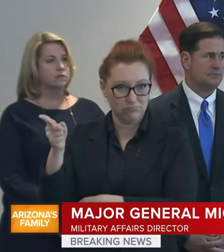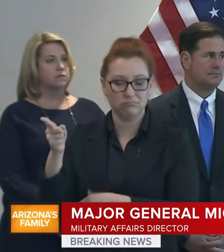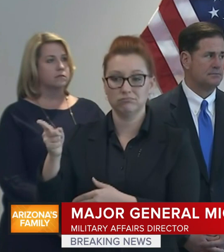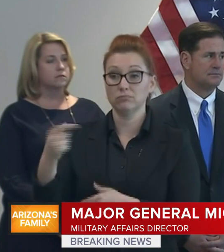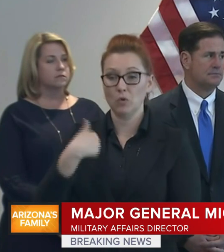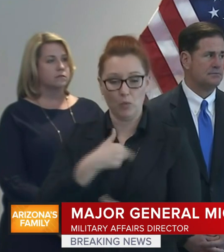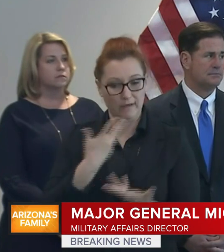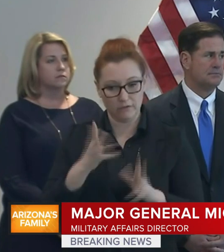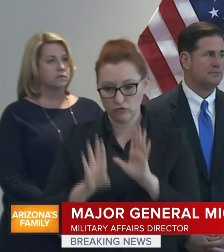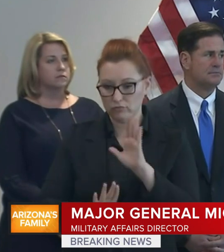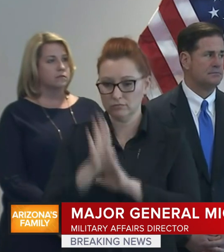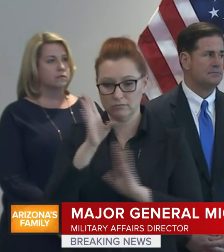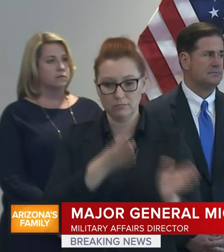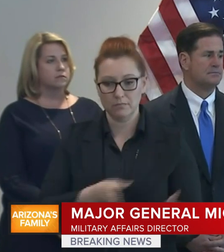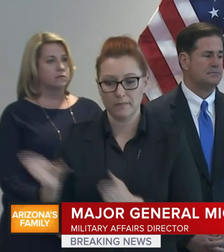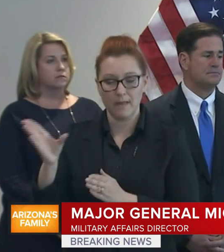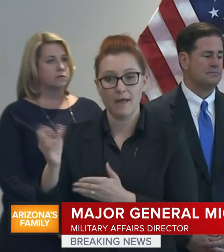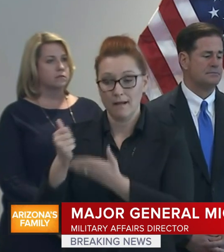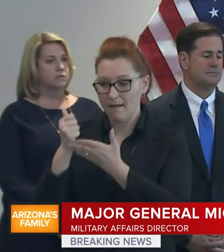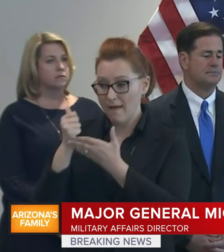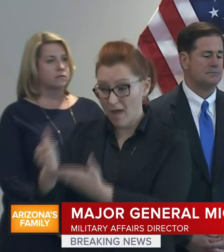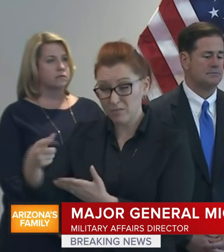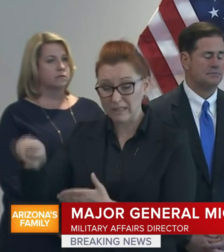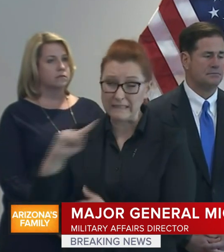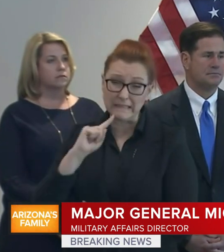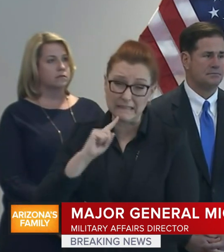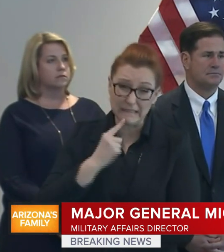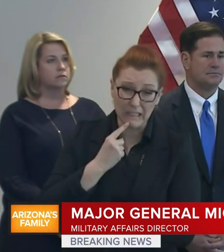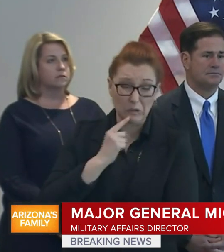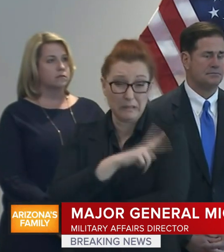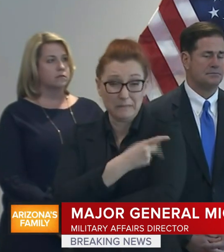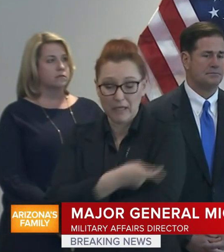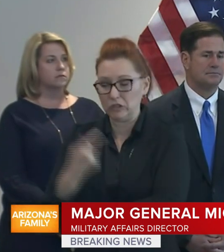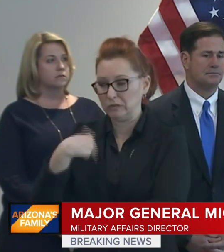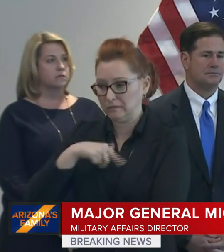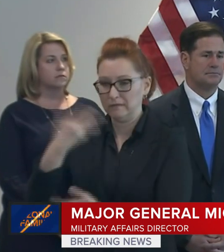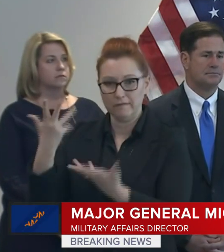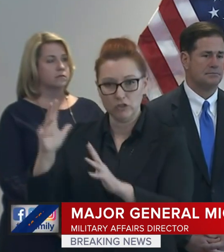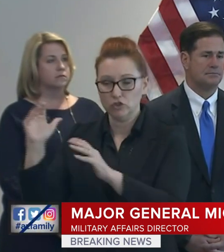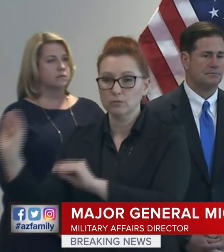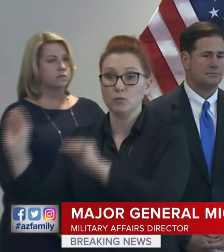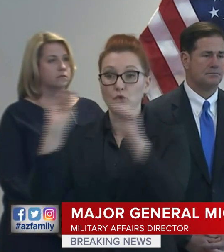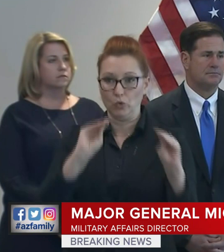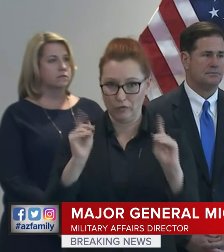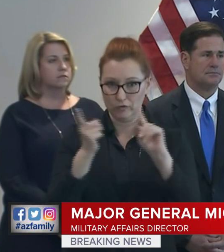a plan to help move out the high-acuity patients to higher levels of care in the region.